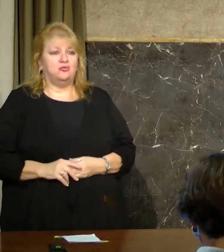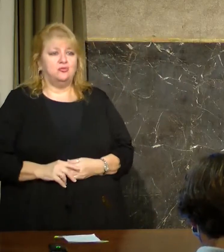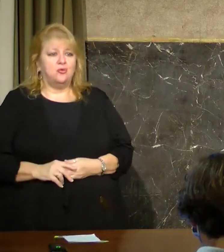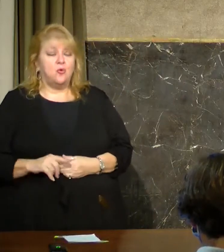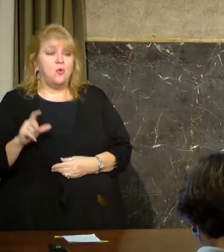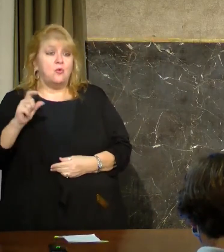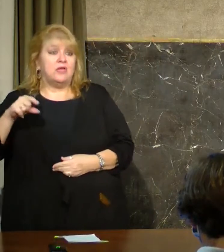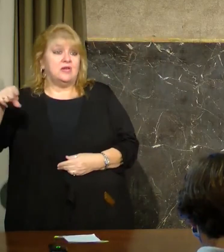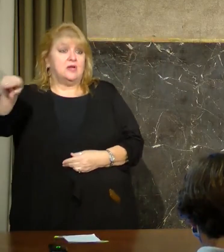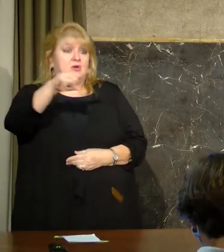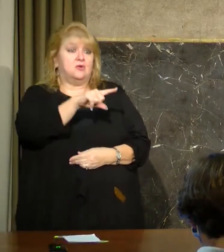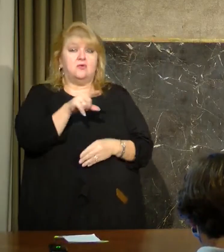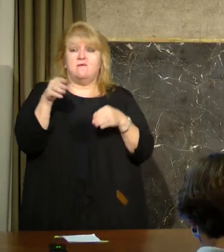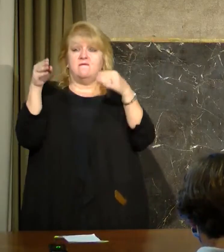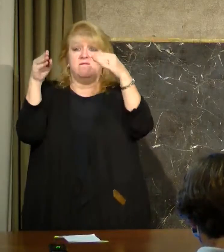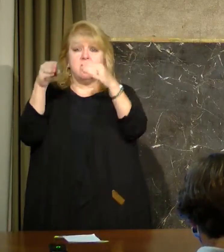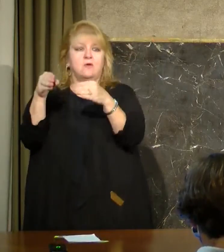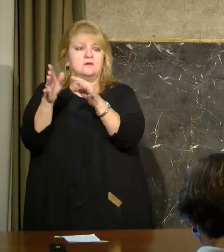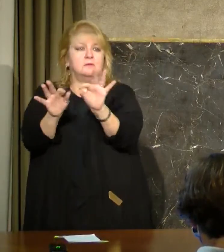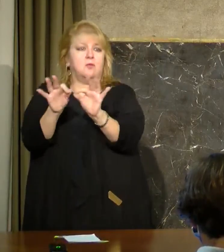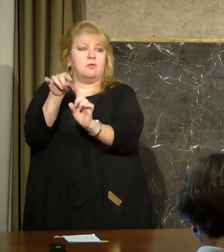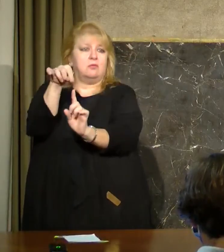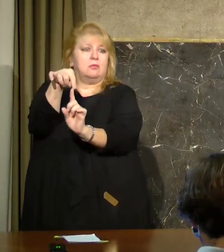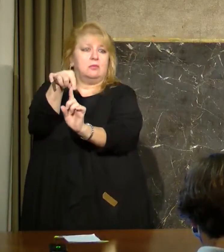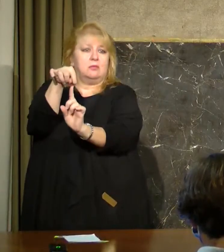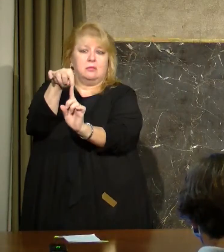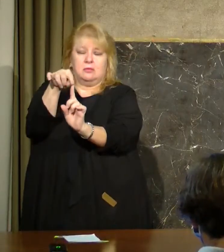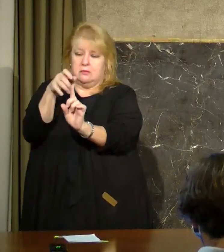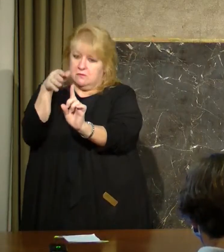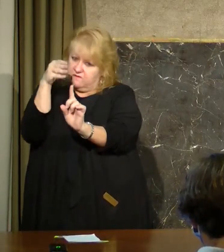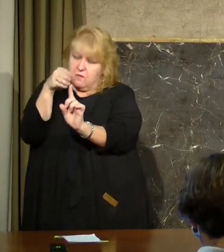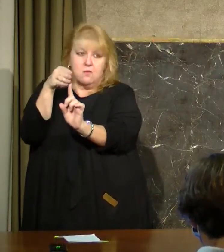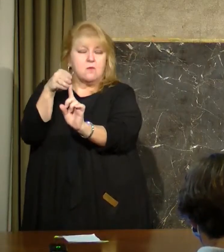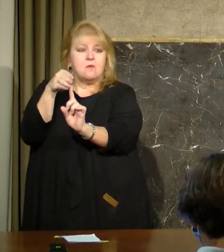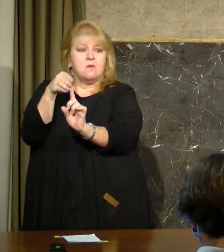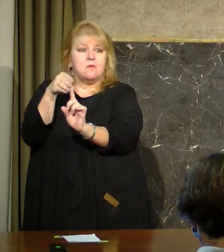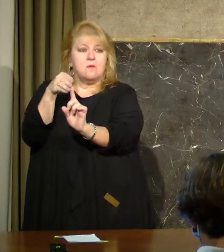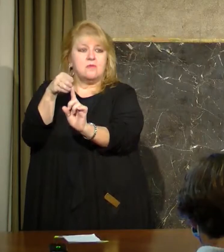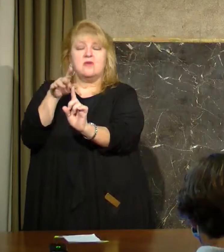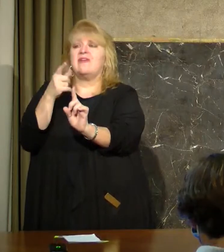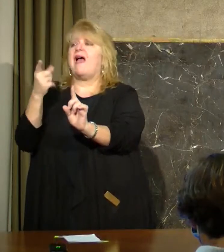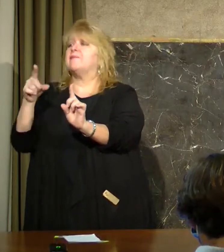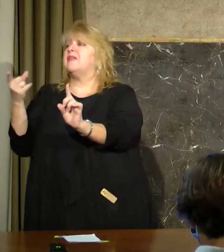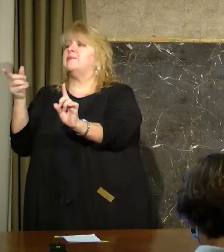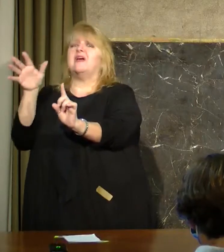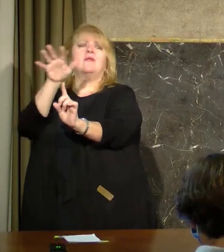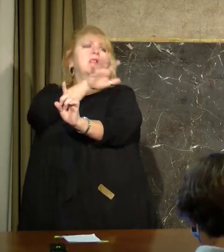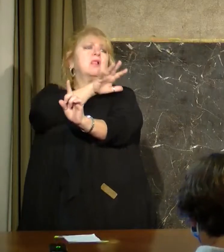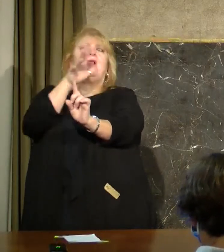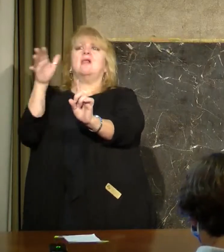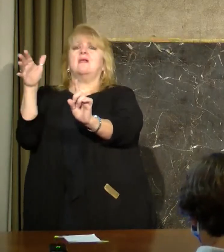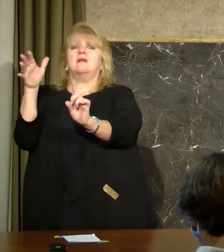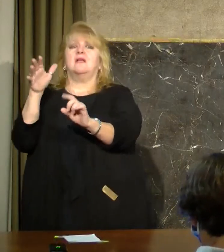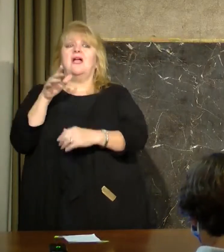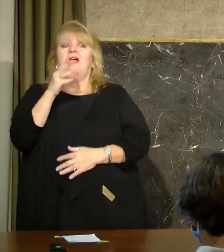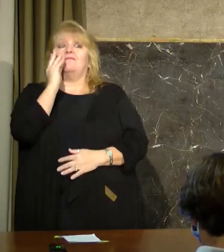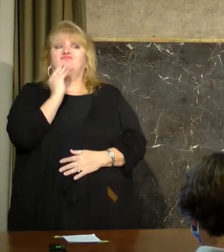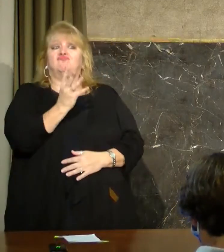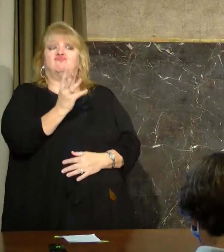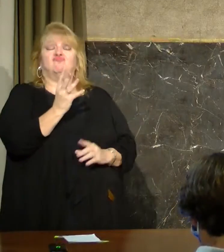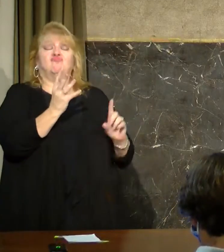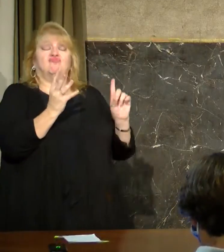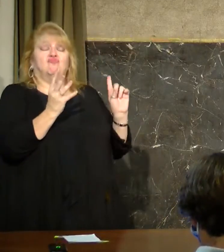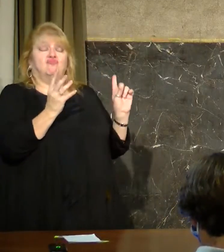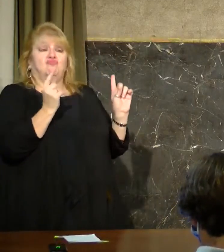eye on Paul right now because, as the governor said, there is more COVID circulate in this state